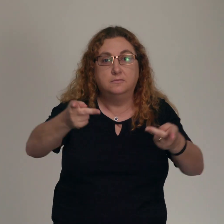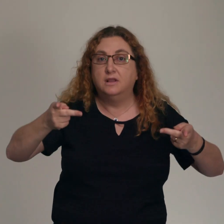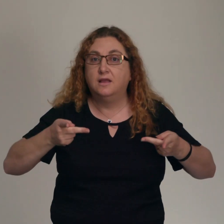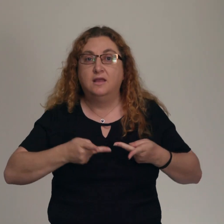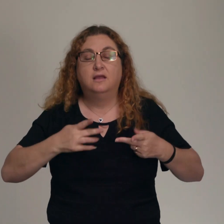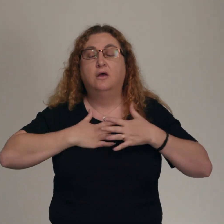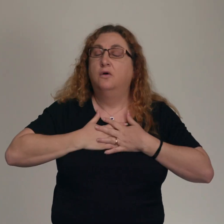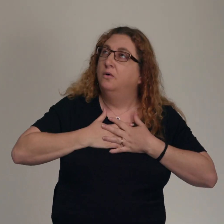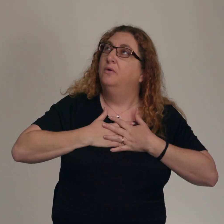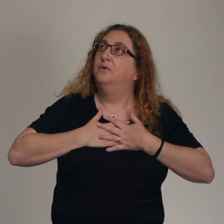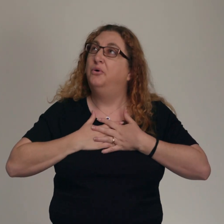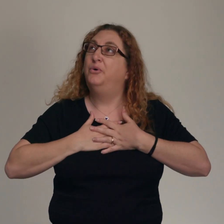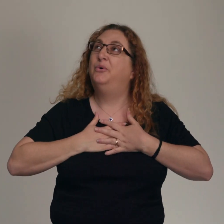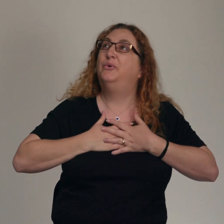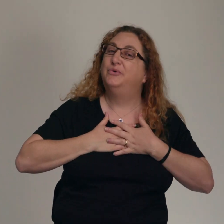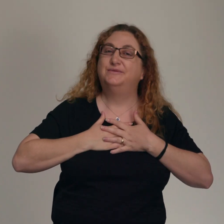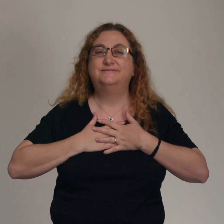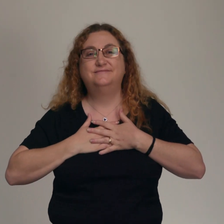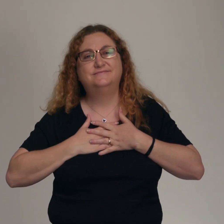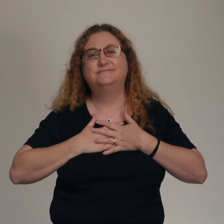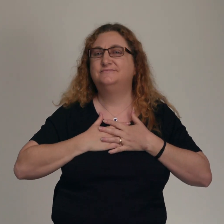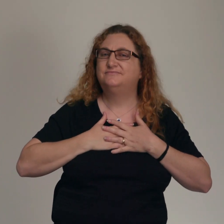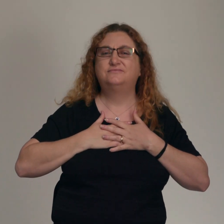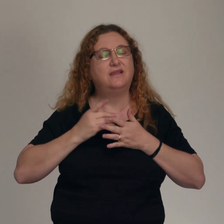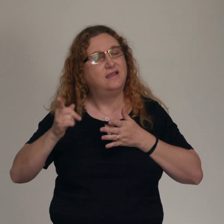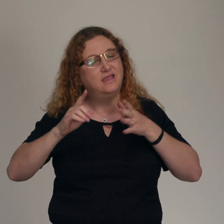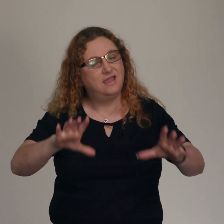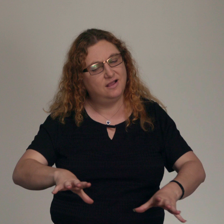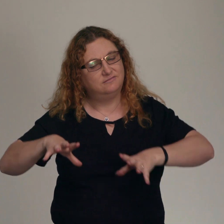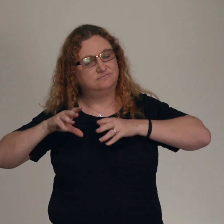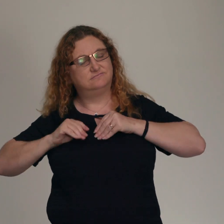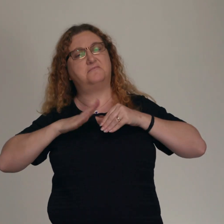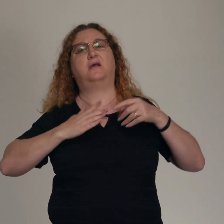place That You would bear my cross